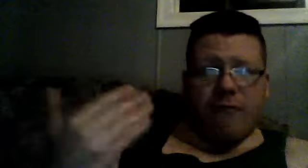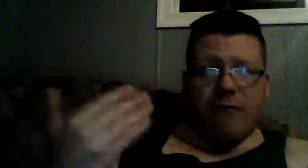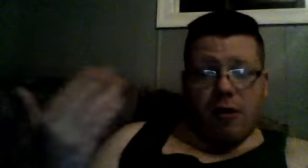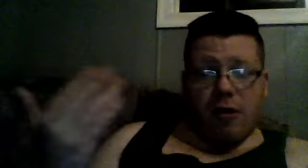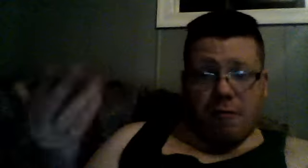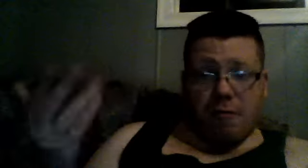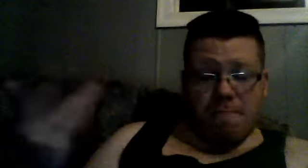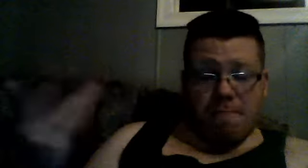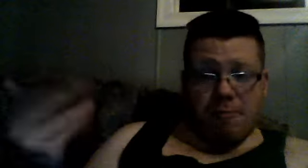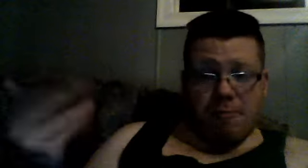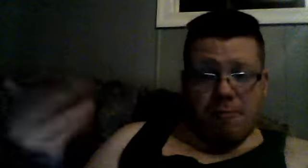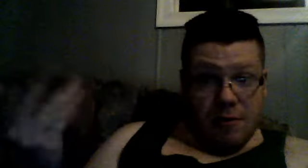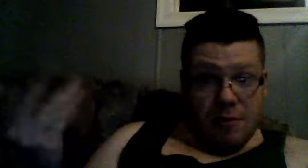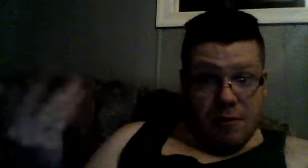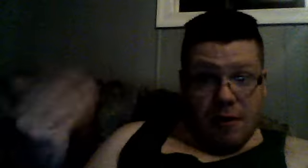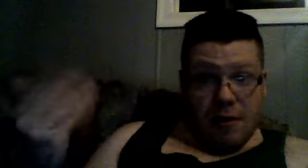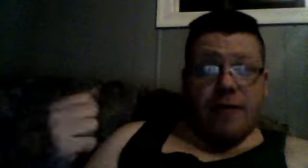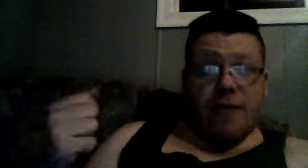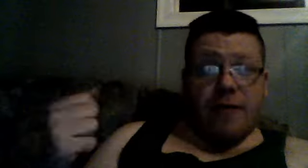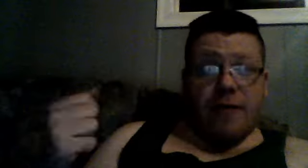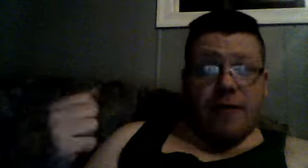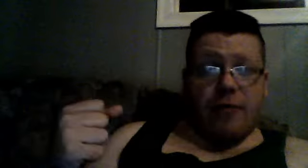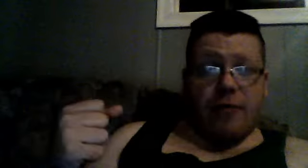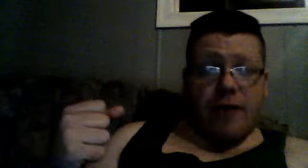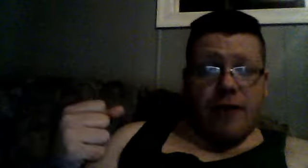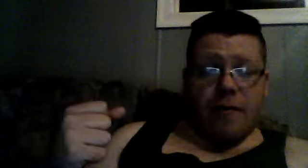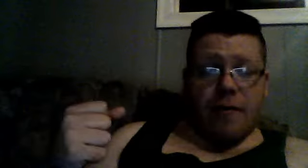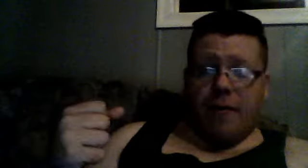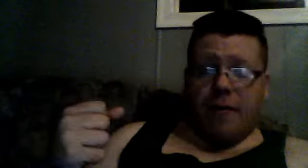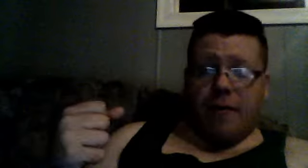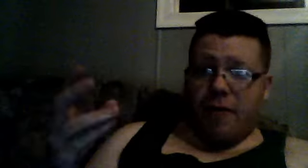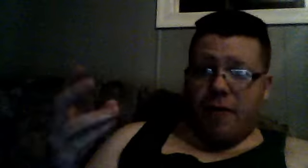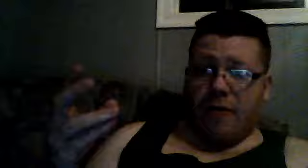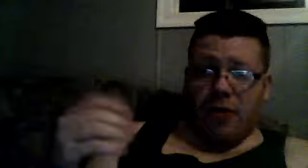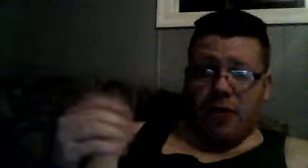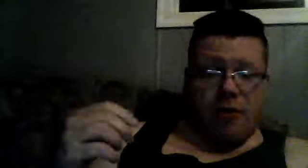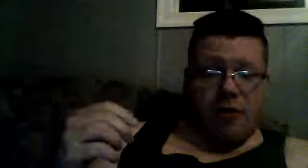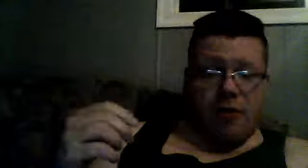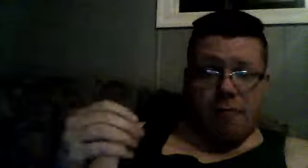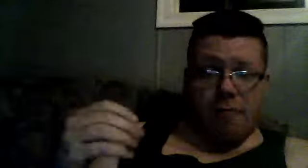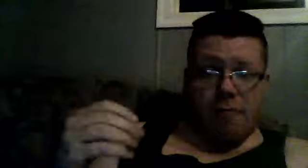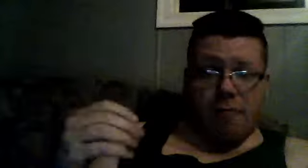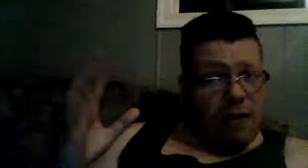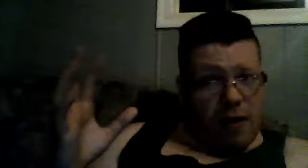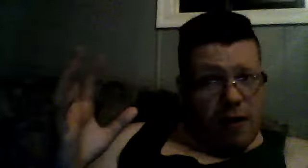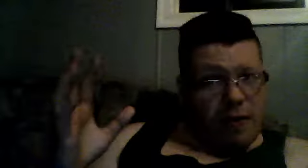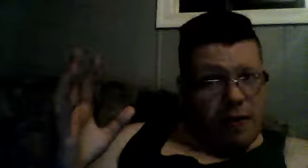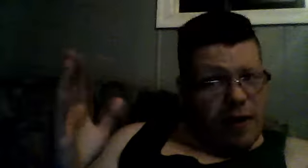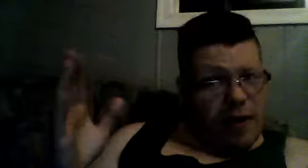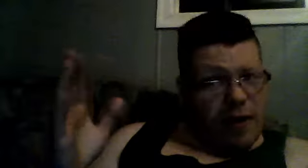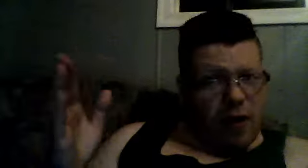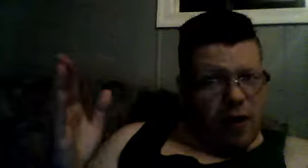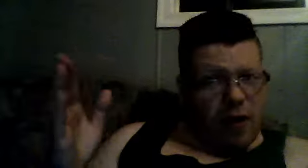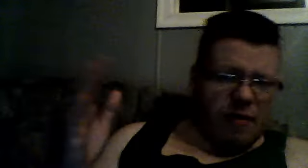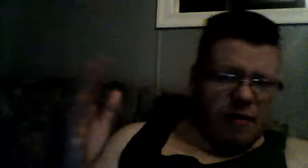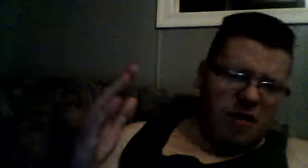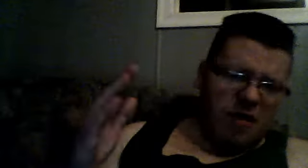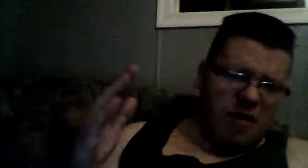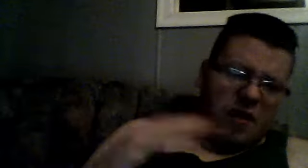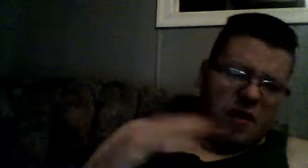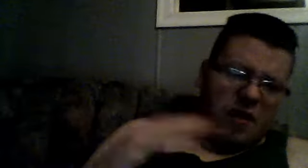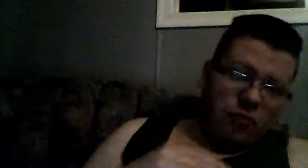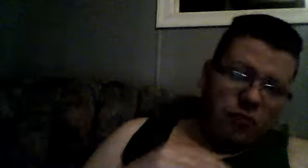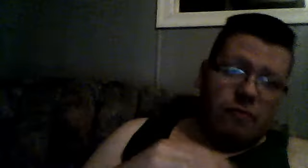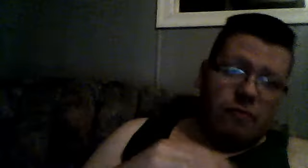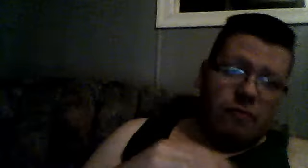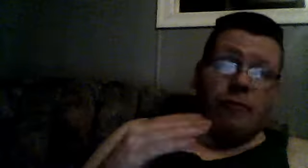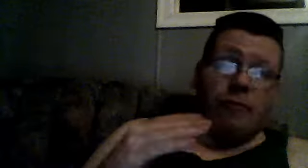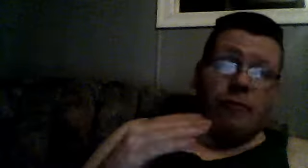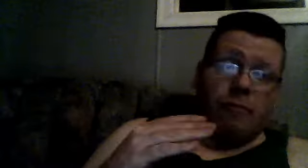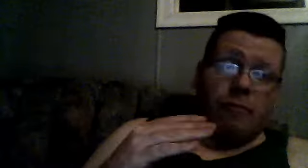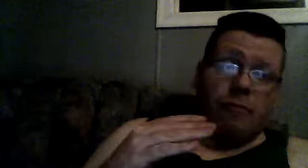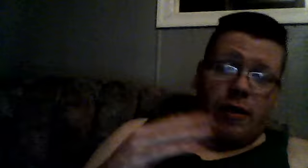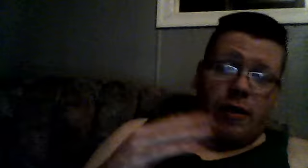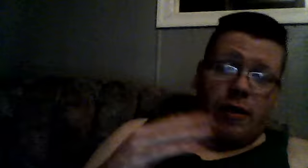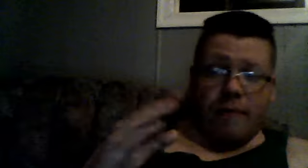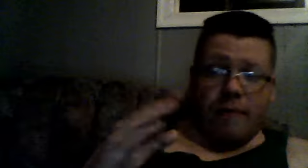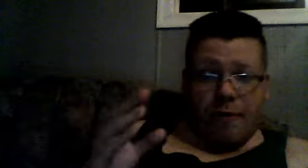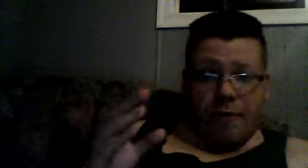for, season, episode part four, which, I thought was awesome, instead of parts, one, first